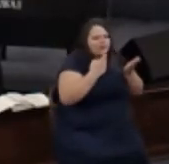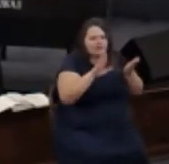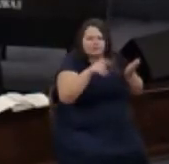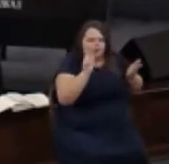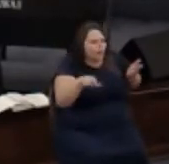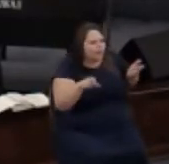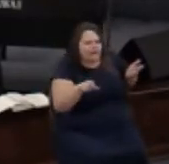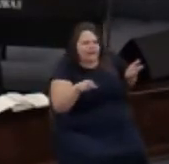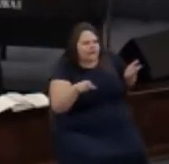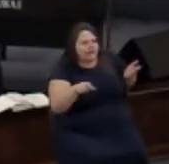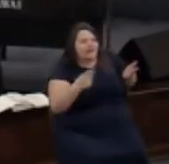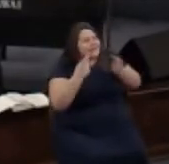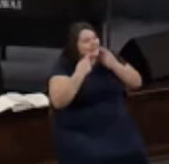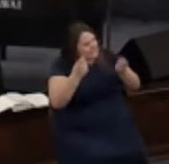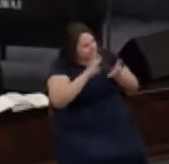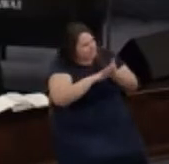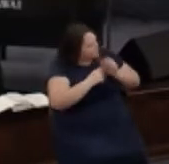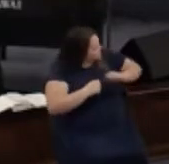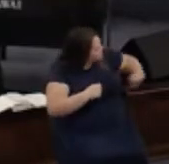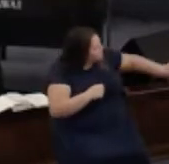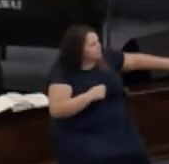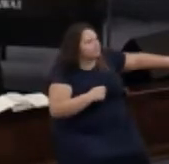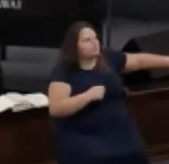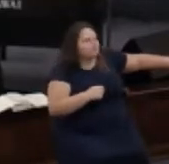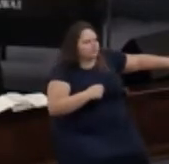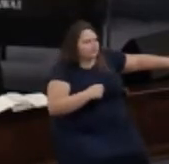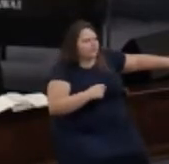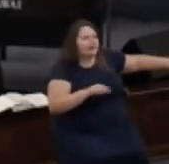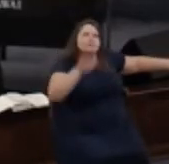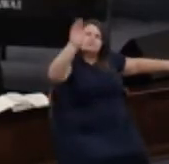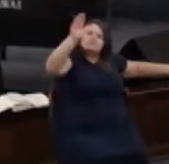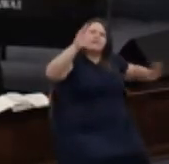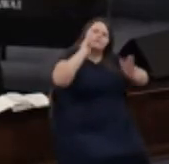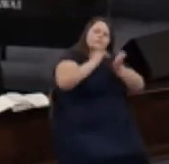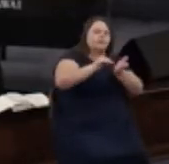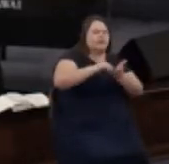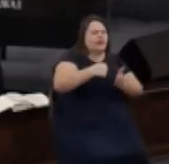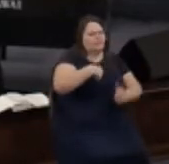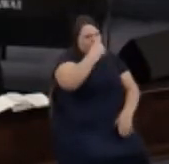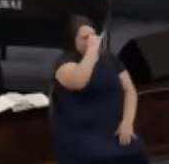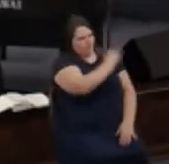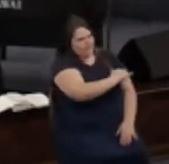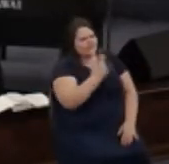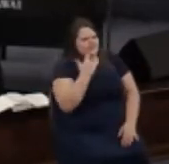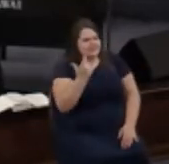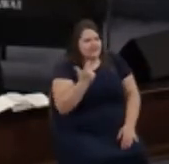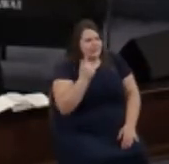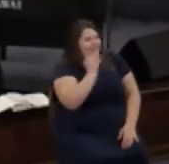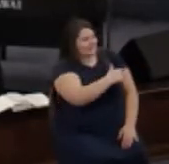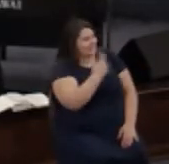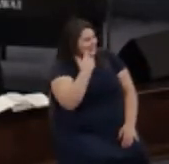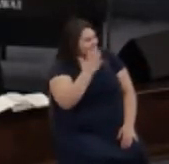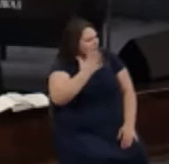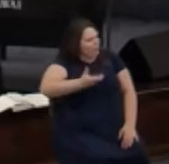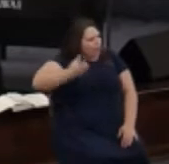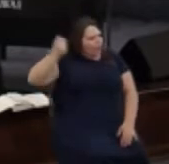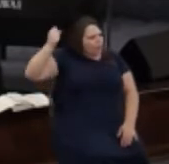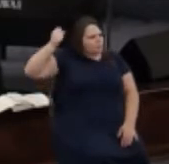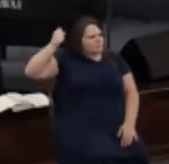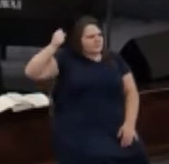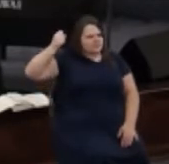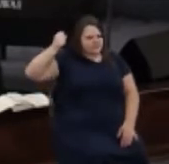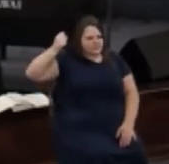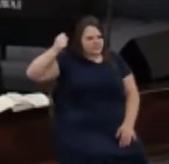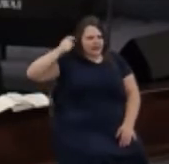we need to put those sins away we need to ask for forgiveness for them because they will hold us back they will keep